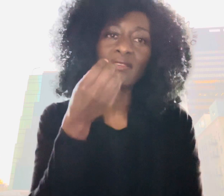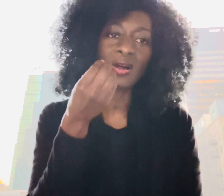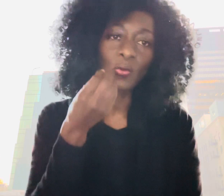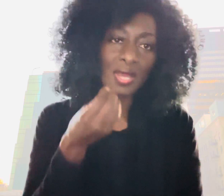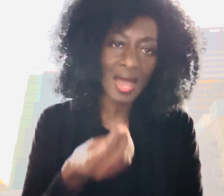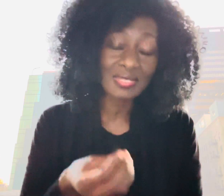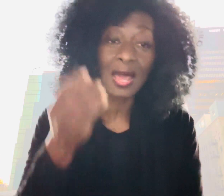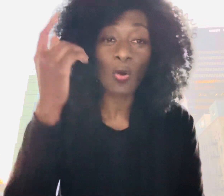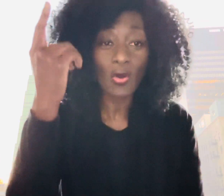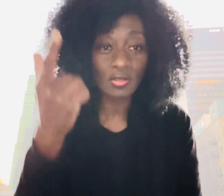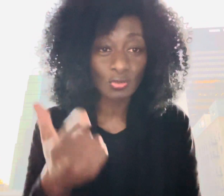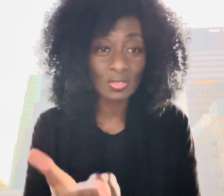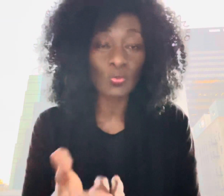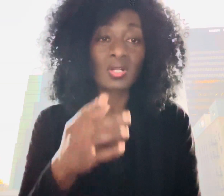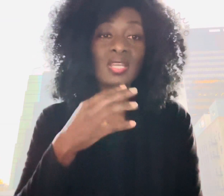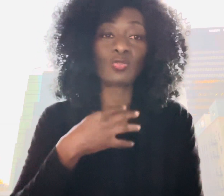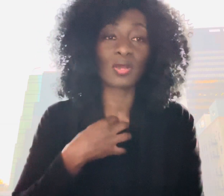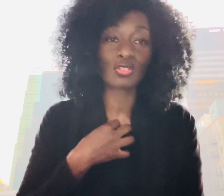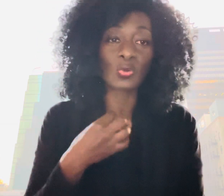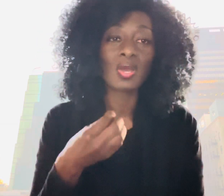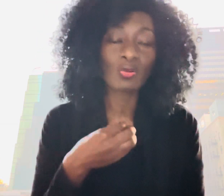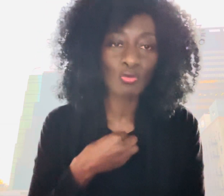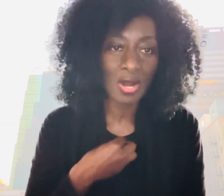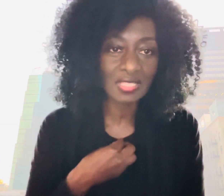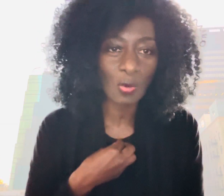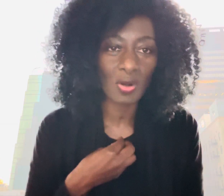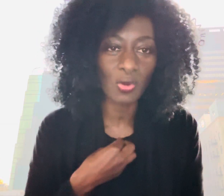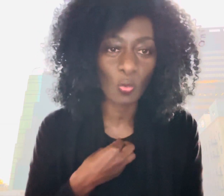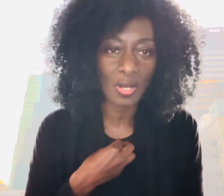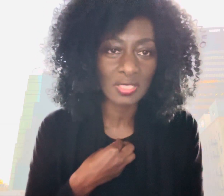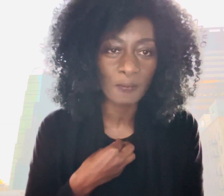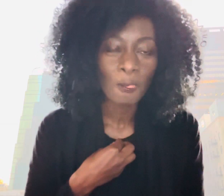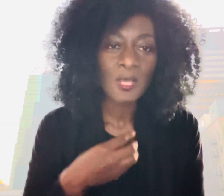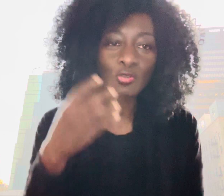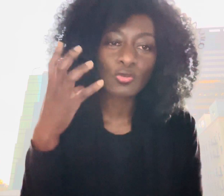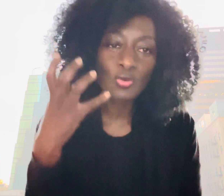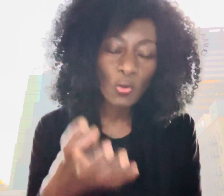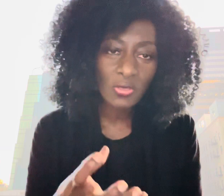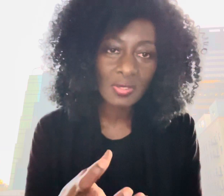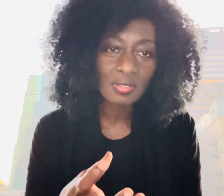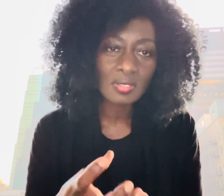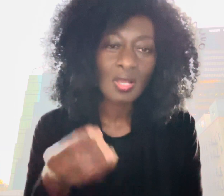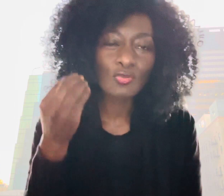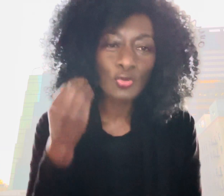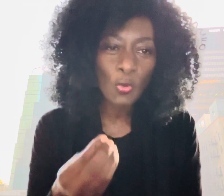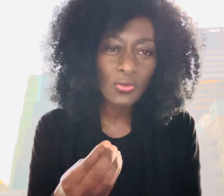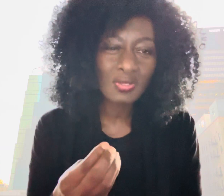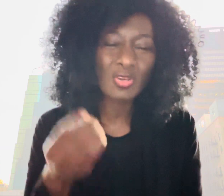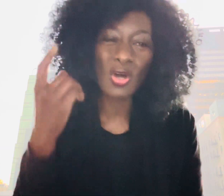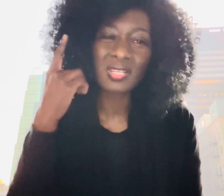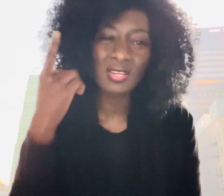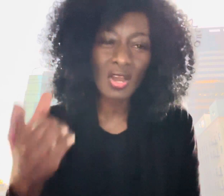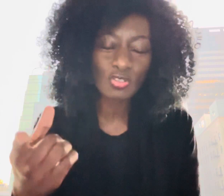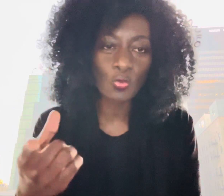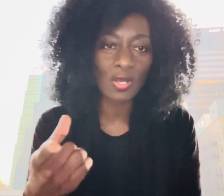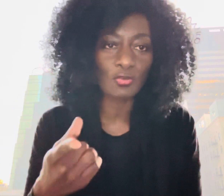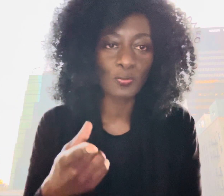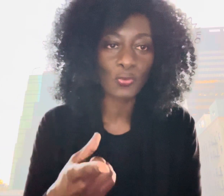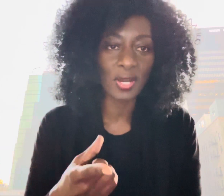we ask according to his will he's going to grant our request so know this know this God hears you when you pray